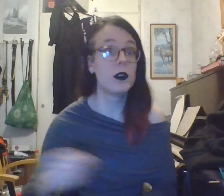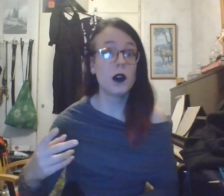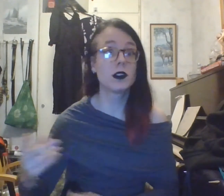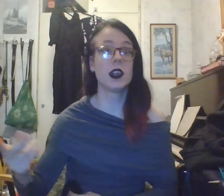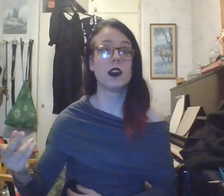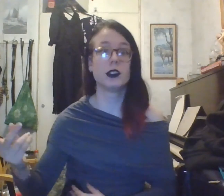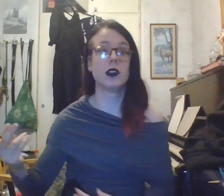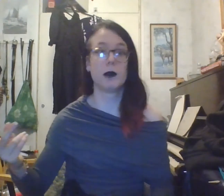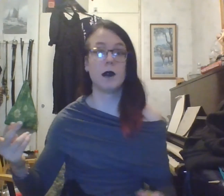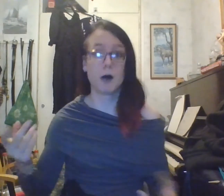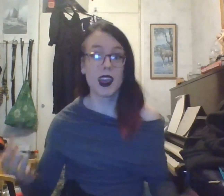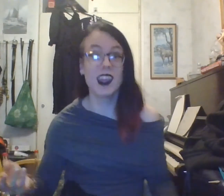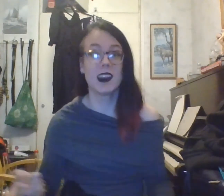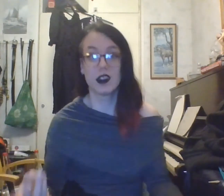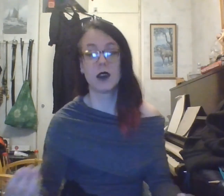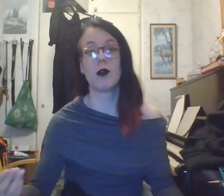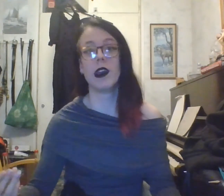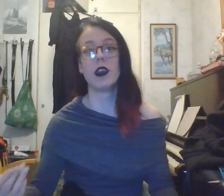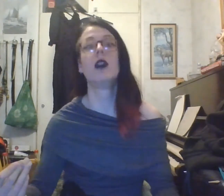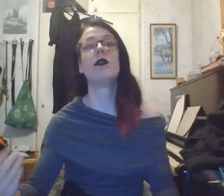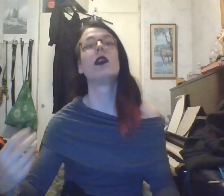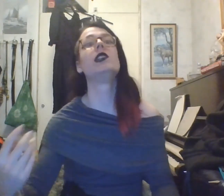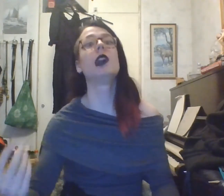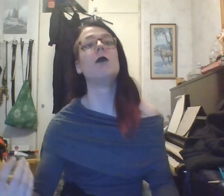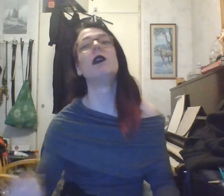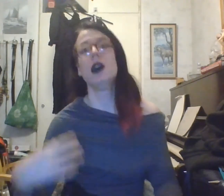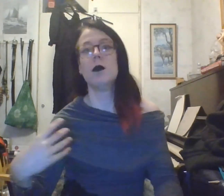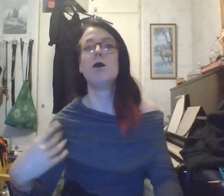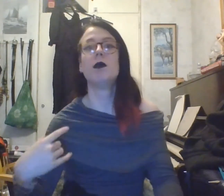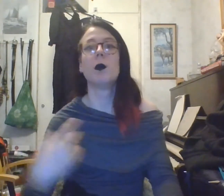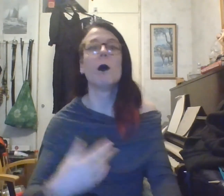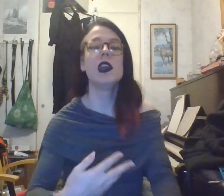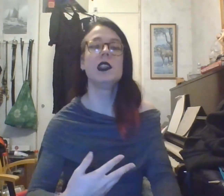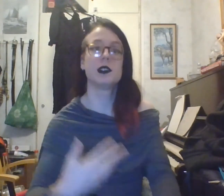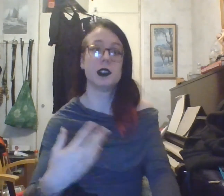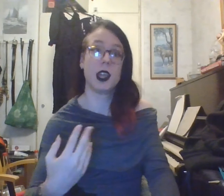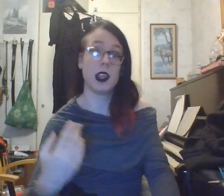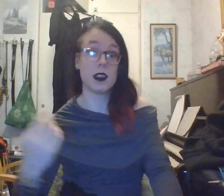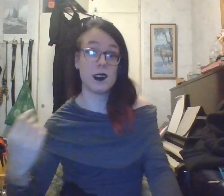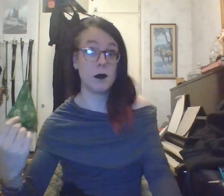saying you shouldn't be paid in some way for your job. But wages needs money.